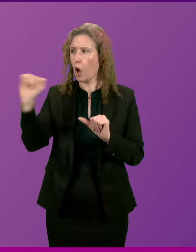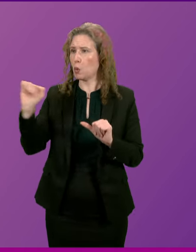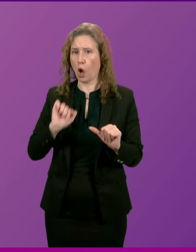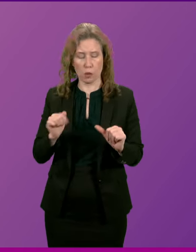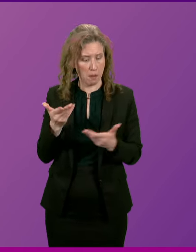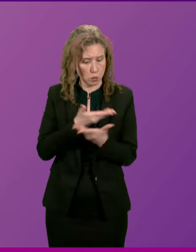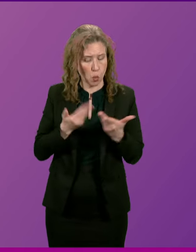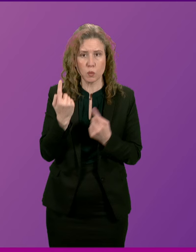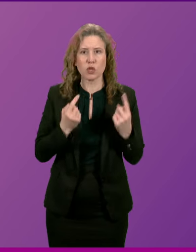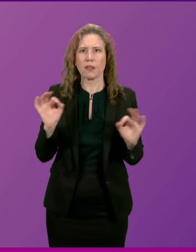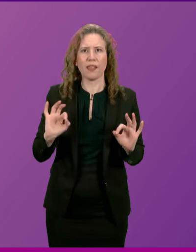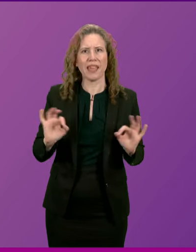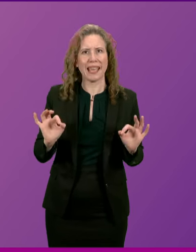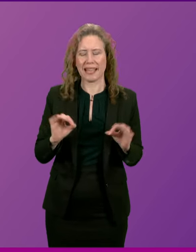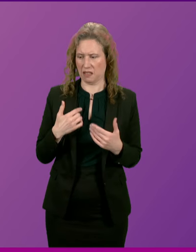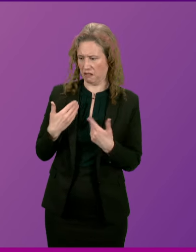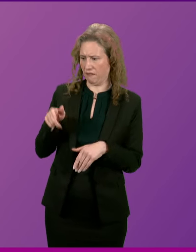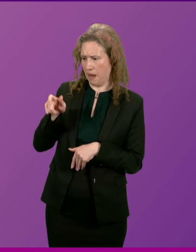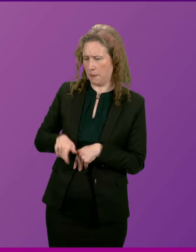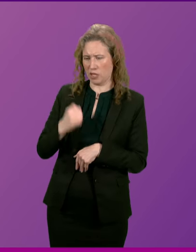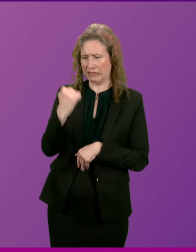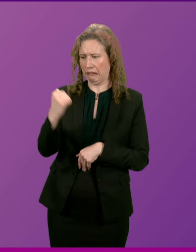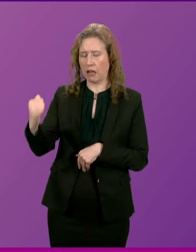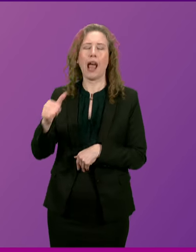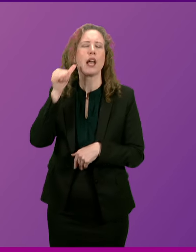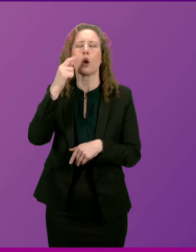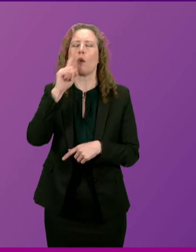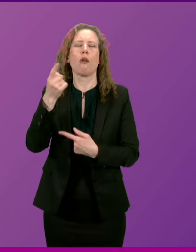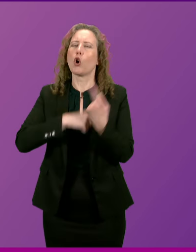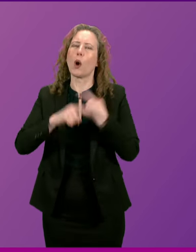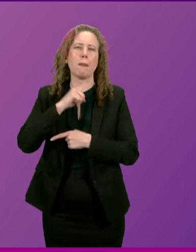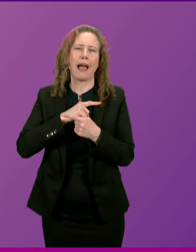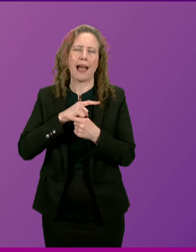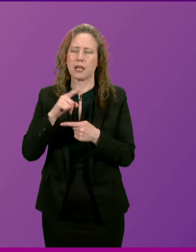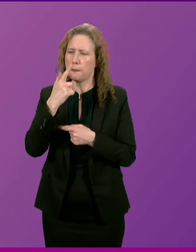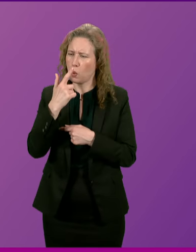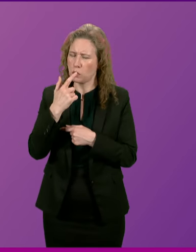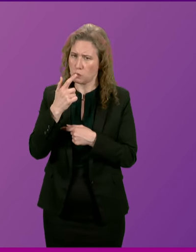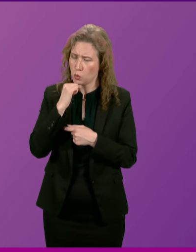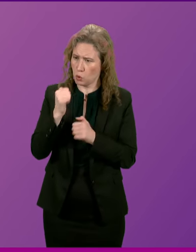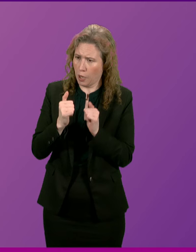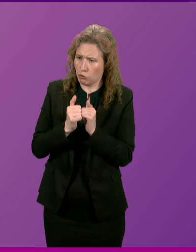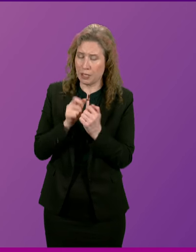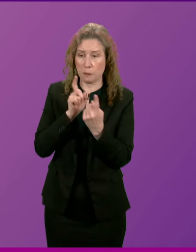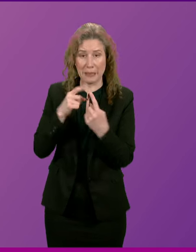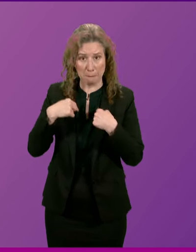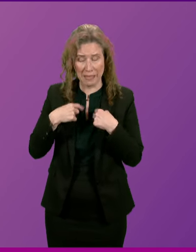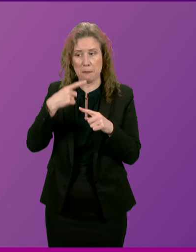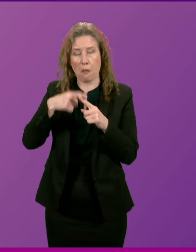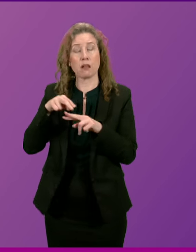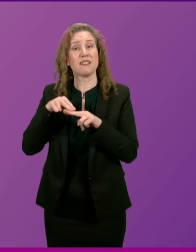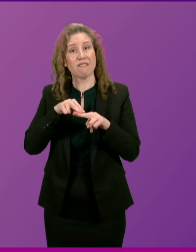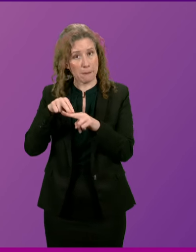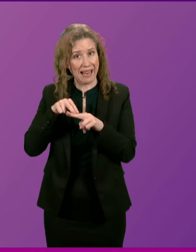liaising with each other. Deputy First Minister, I know we can't turn the clock back, but would you be agreeable to meeting with me and the families